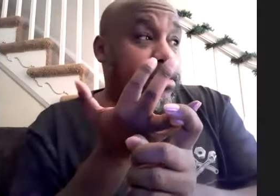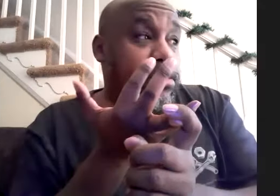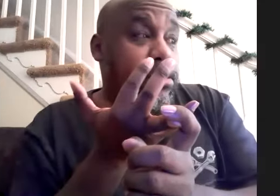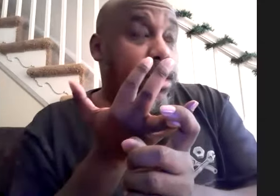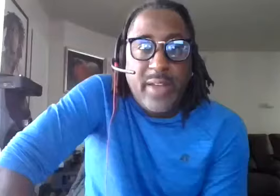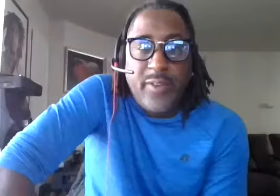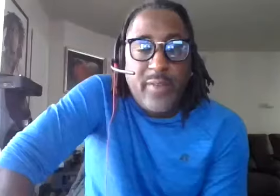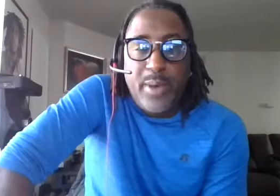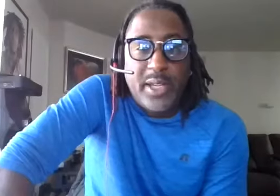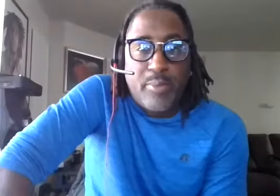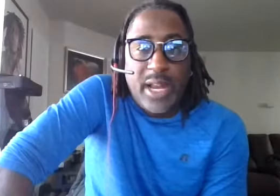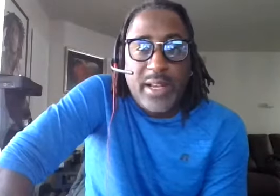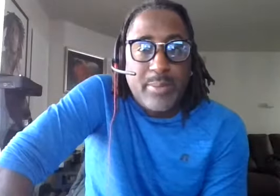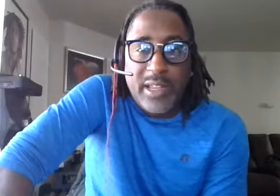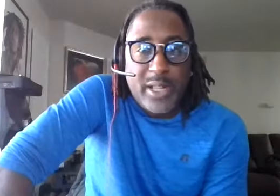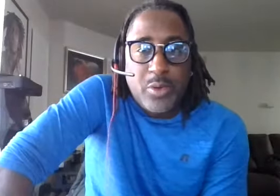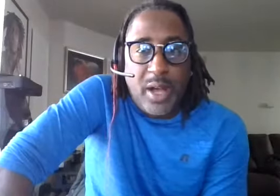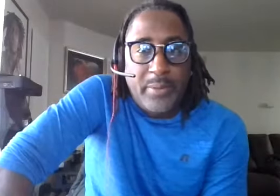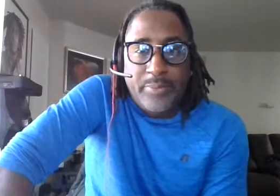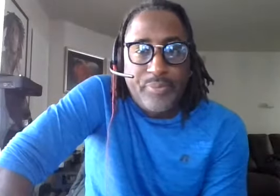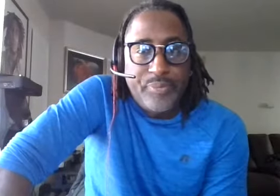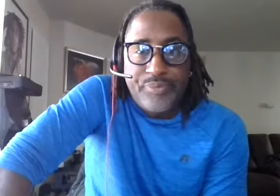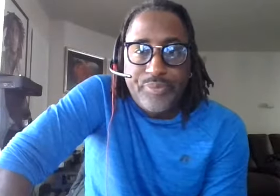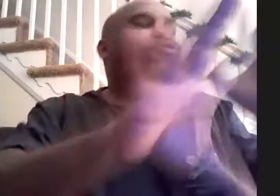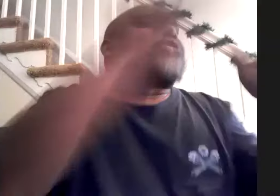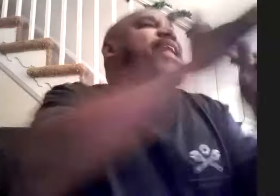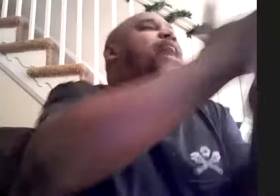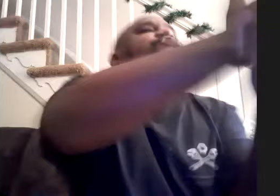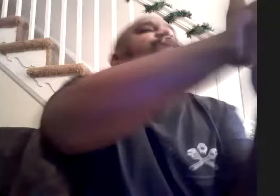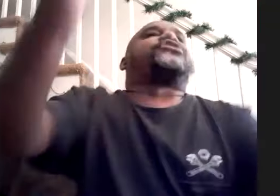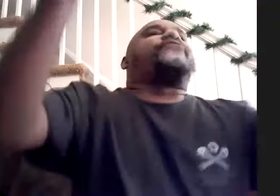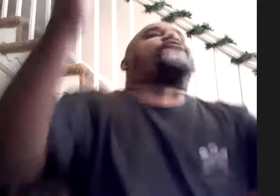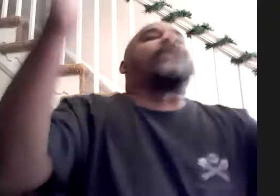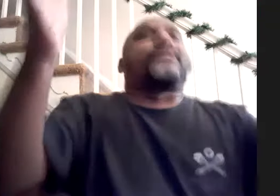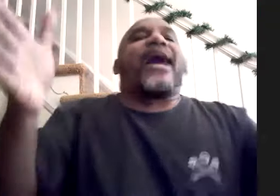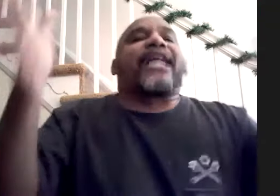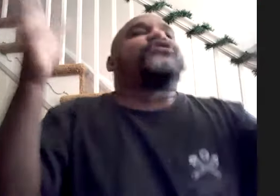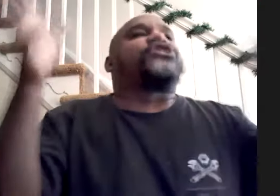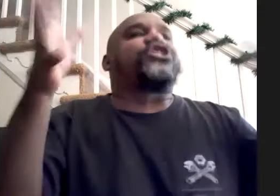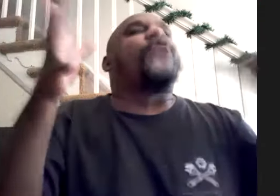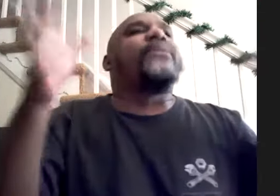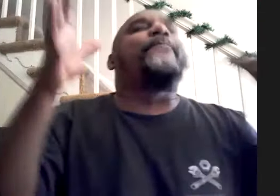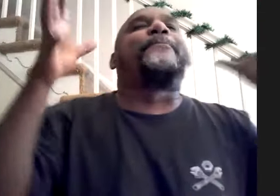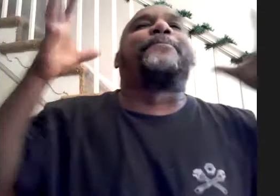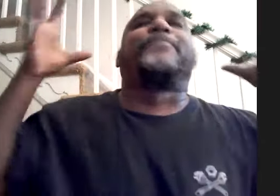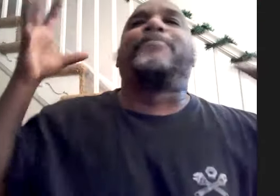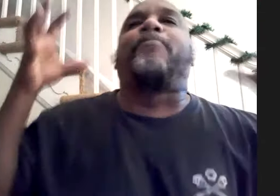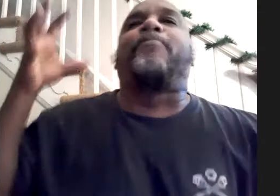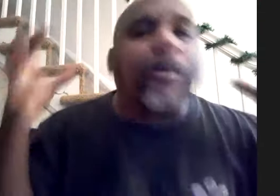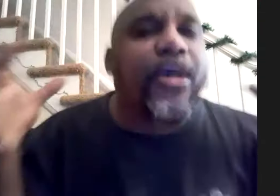i think give it give a monkey a brain is a monumental album that album just front the back there's just so many ball busters